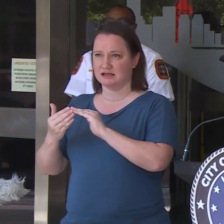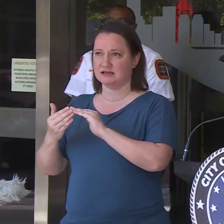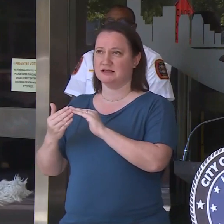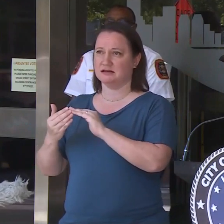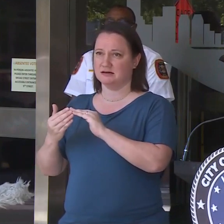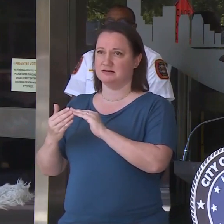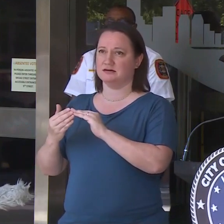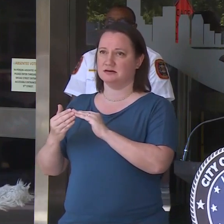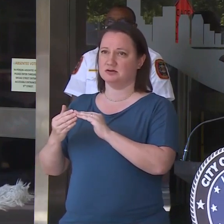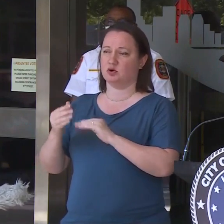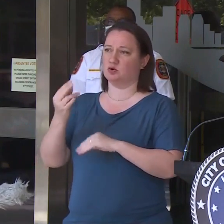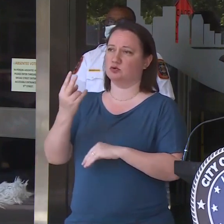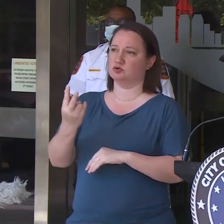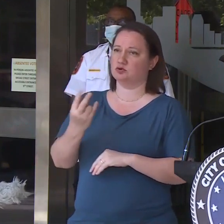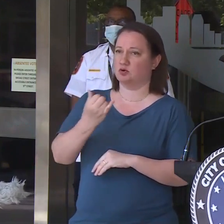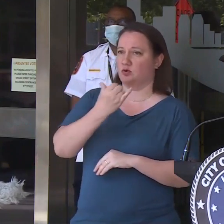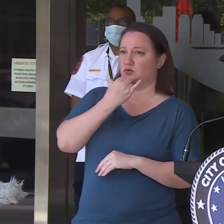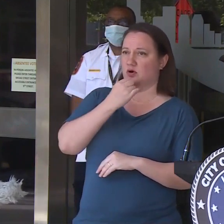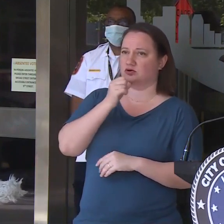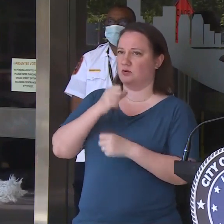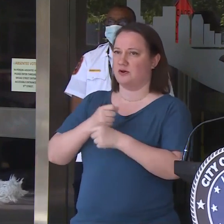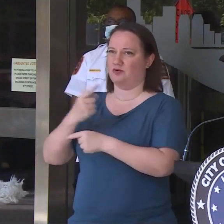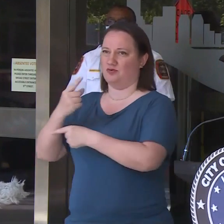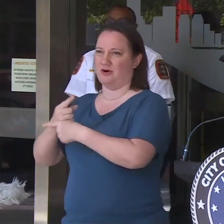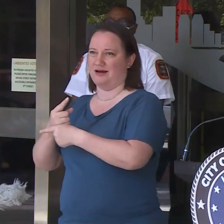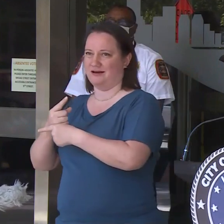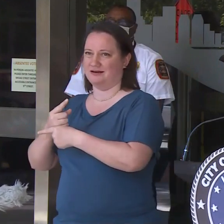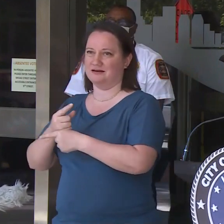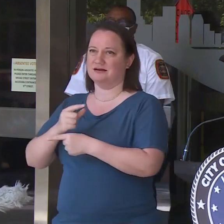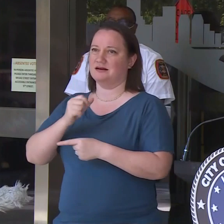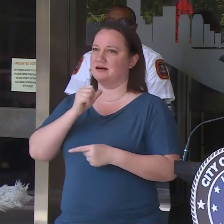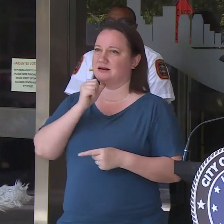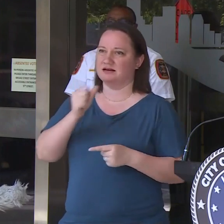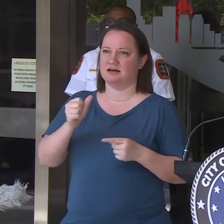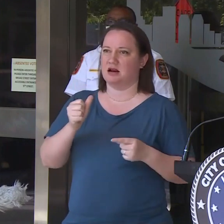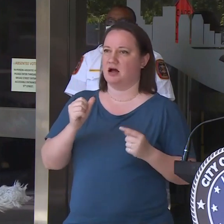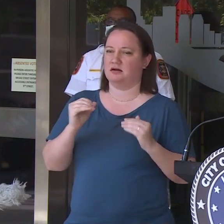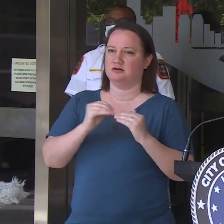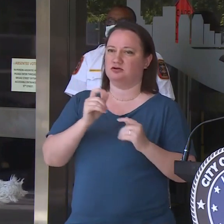Two wrongs don't make a right. The injustice in Minneapolis with a knee on a man's neck.